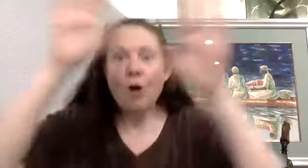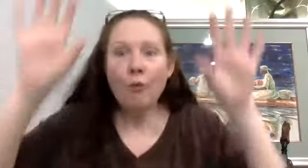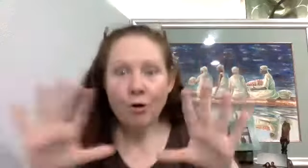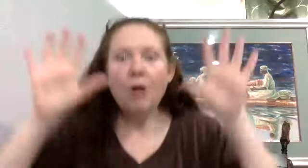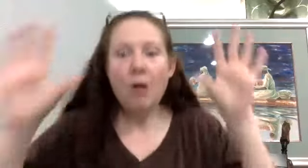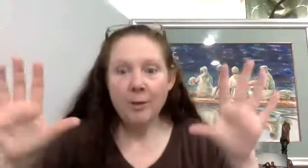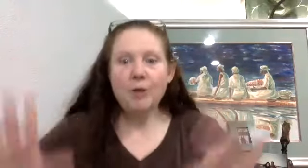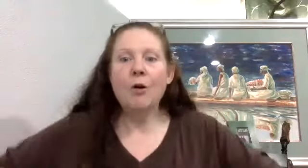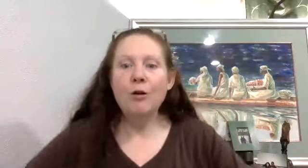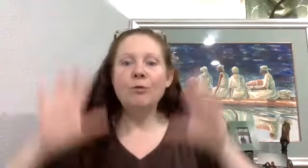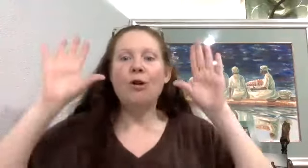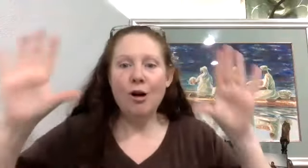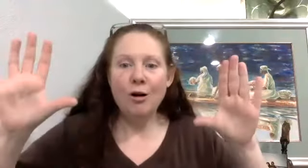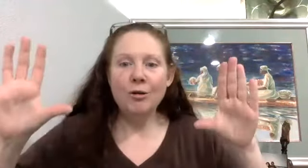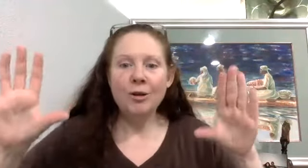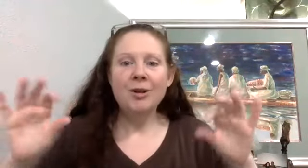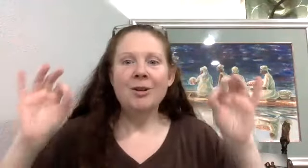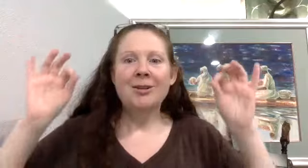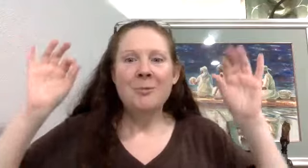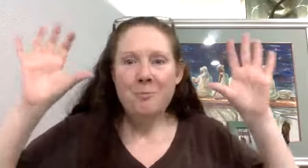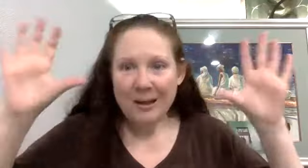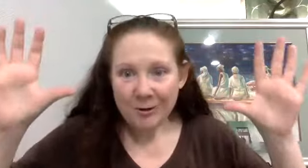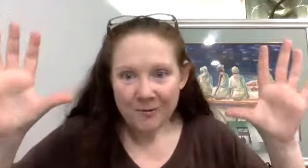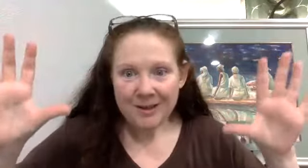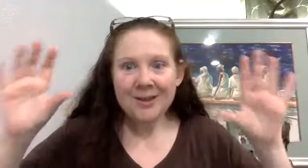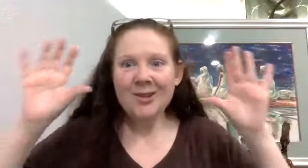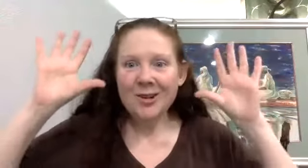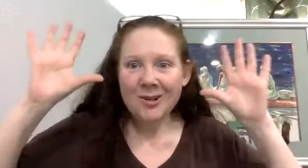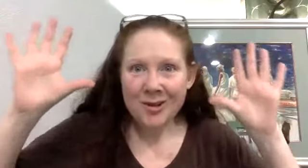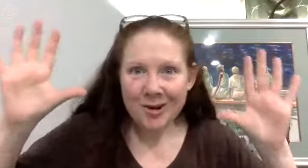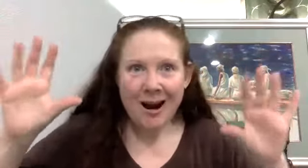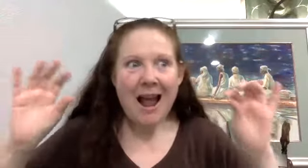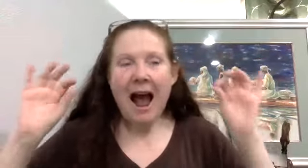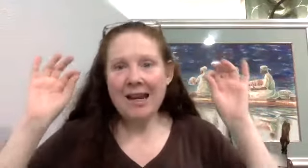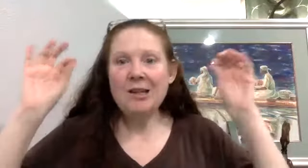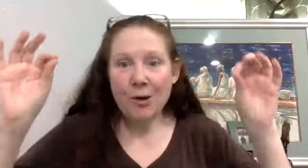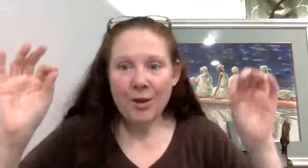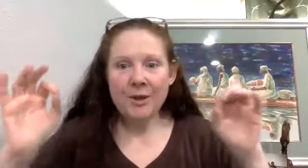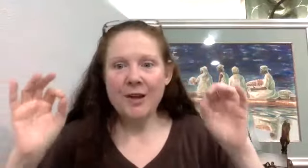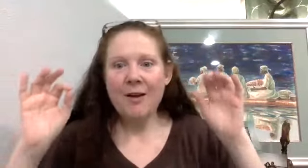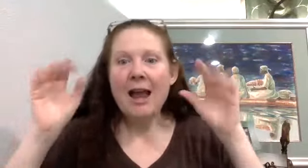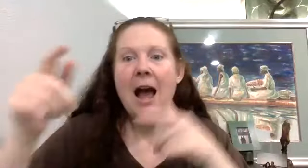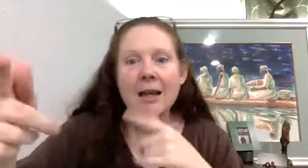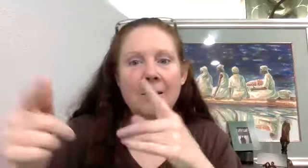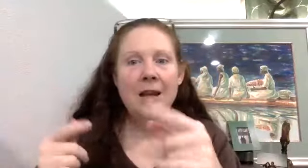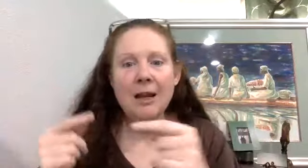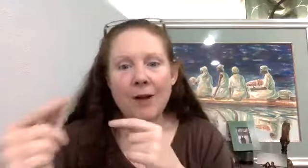overall harmony, your overall mental fitness, your, your, your, your, I can deal with this. I, I, I can interact.